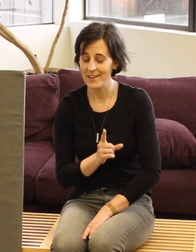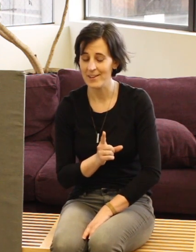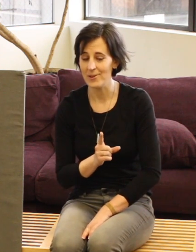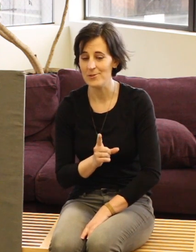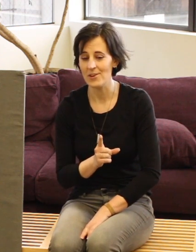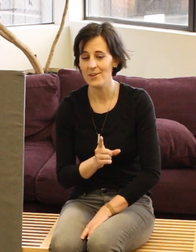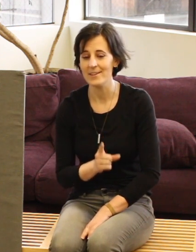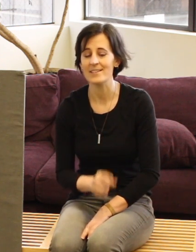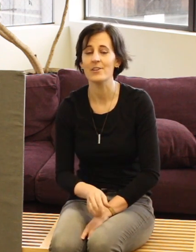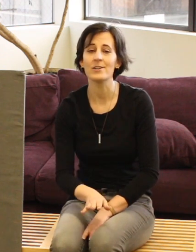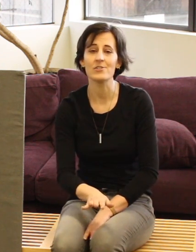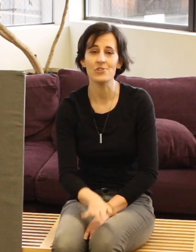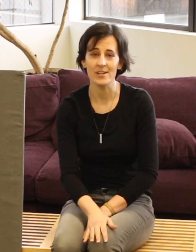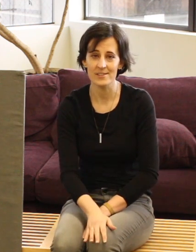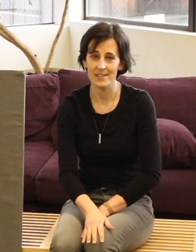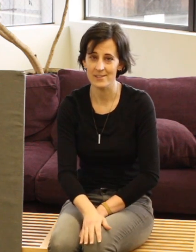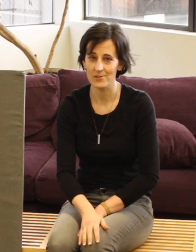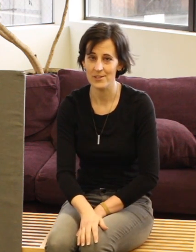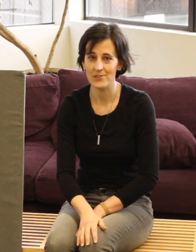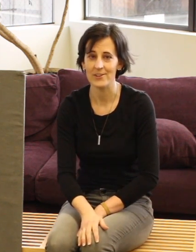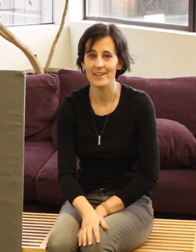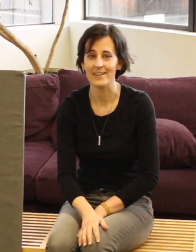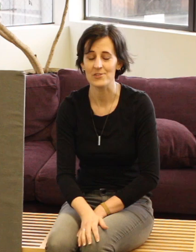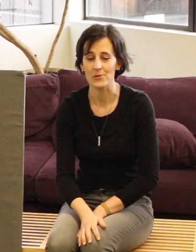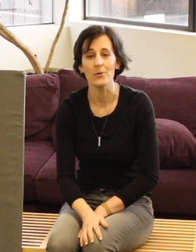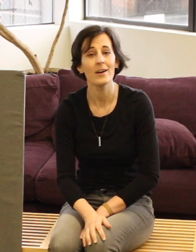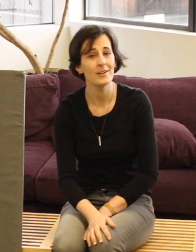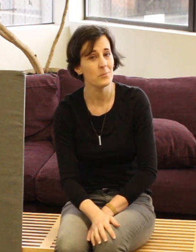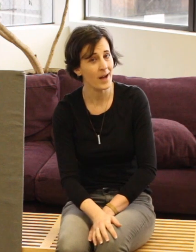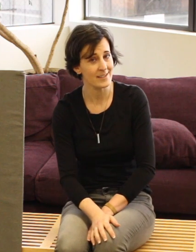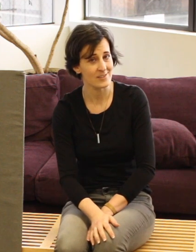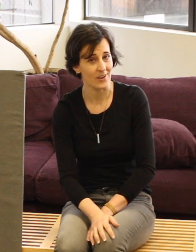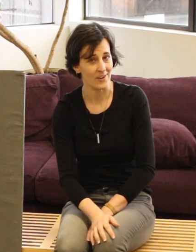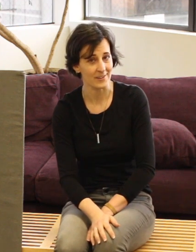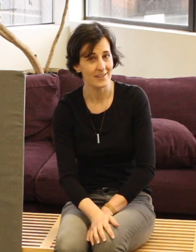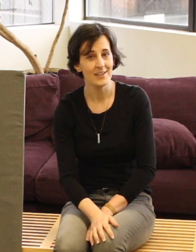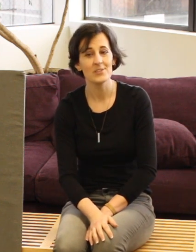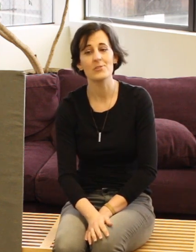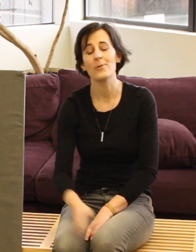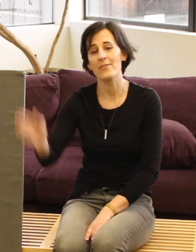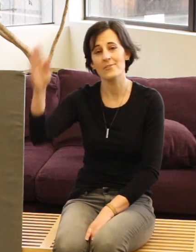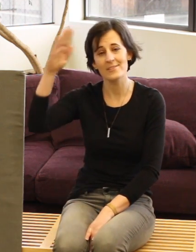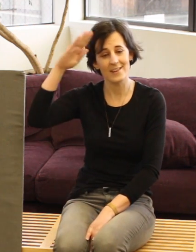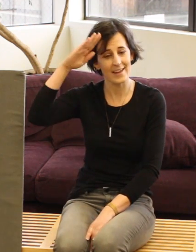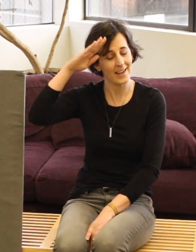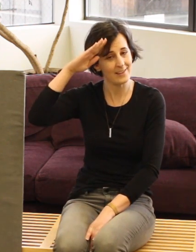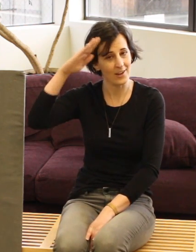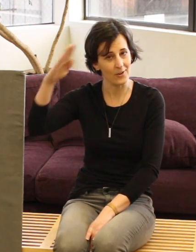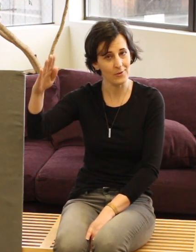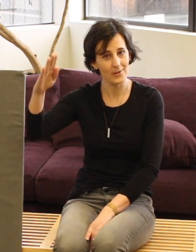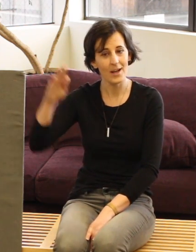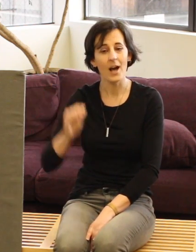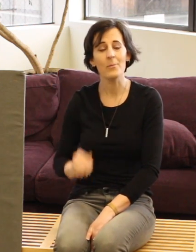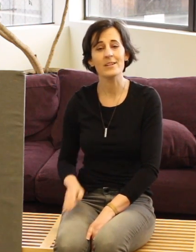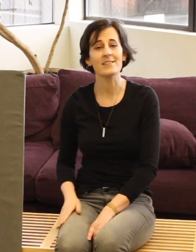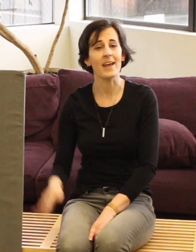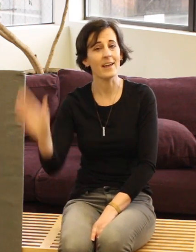the hello song is that you can just as easily turn it into a goodbye song. So rather than saying hello, I'm going to say